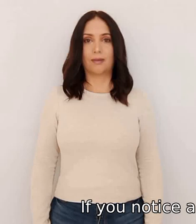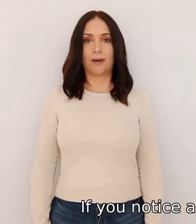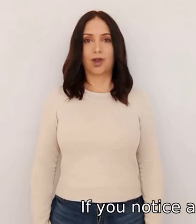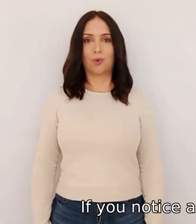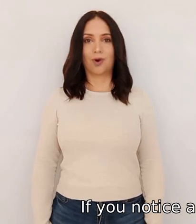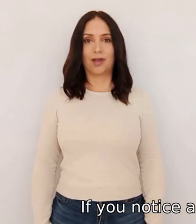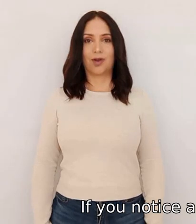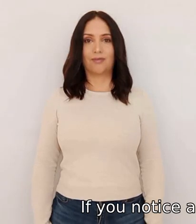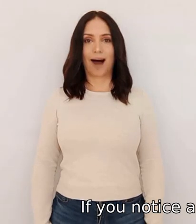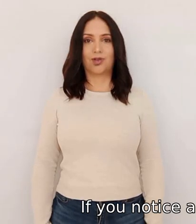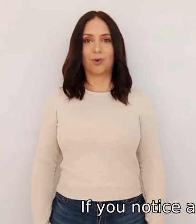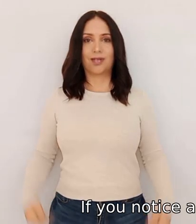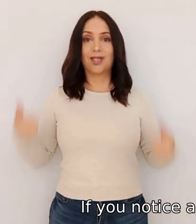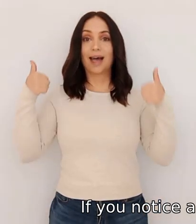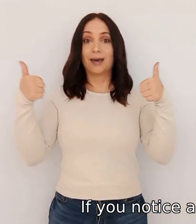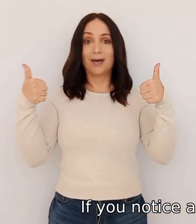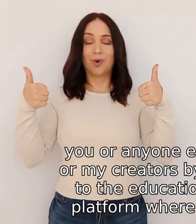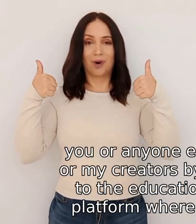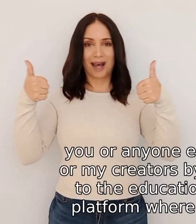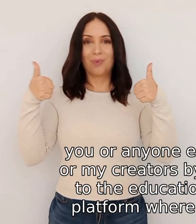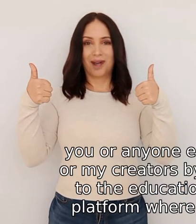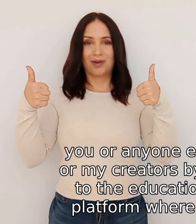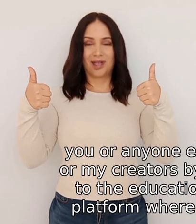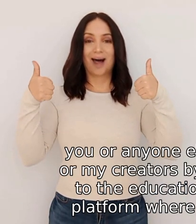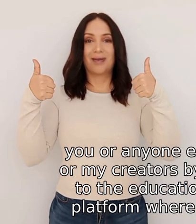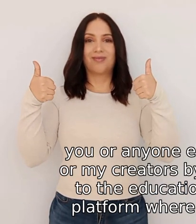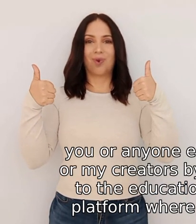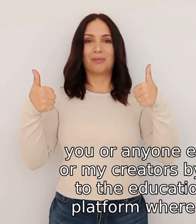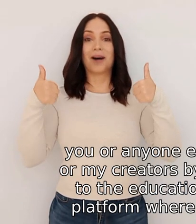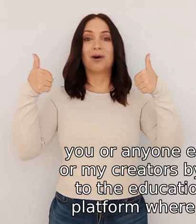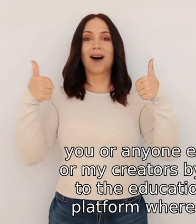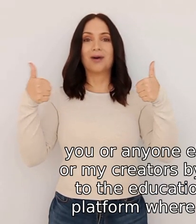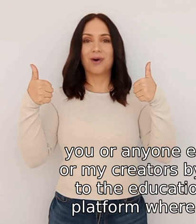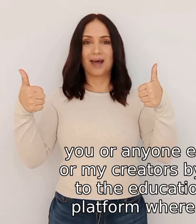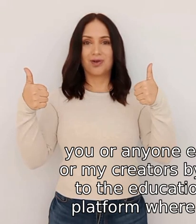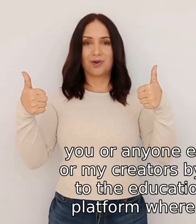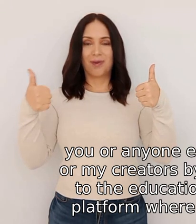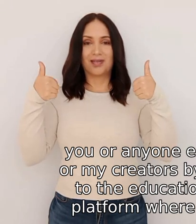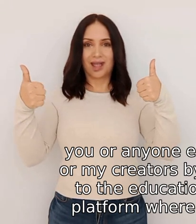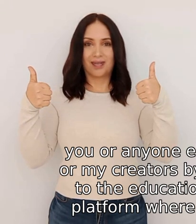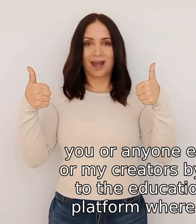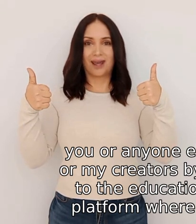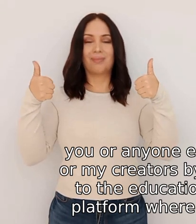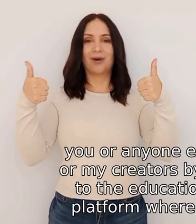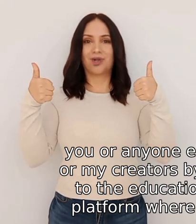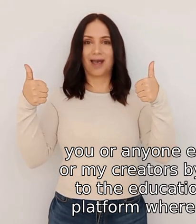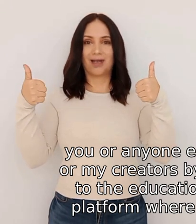if you notice a factual mistake you or anyone else can inform me or my creators by sending an email to the